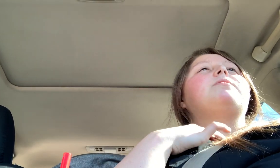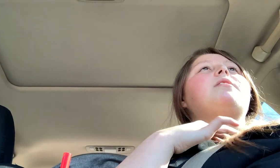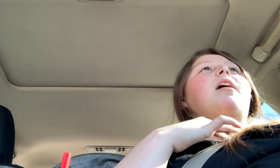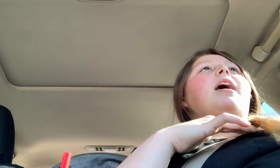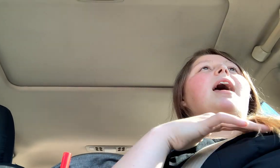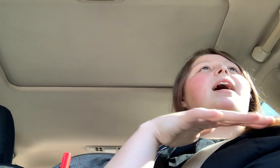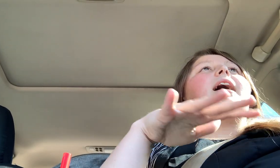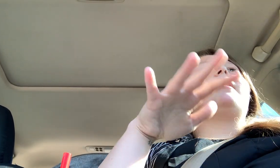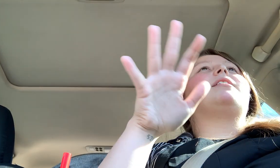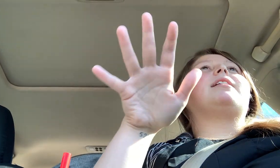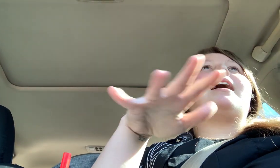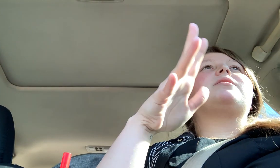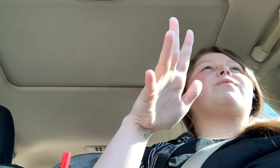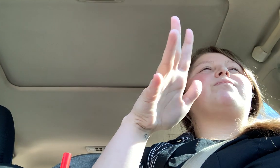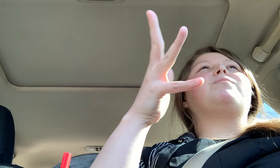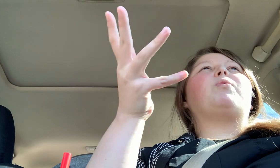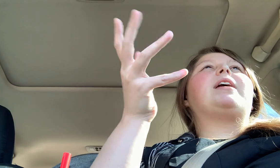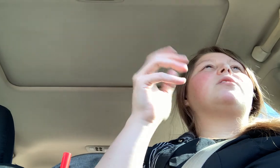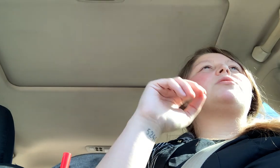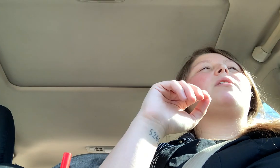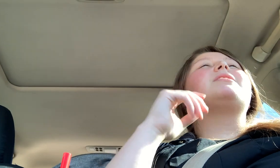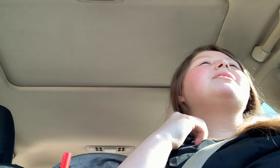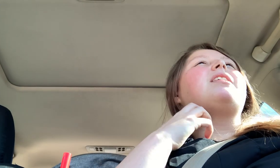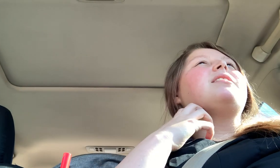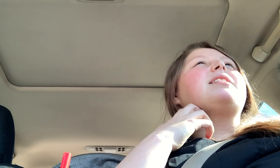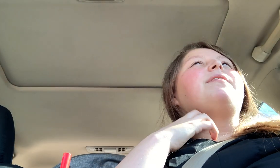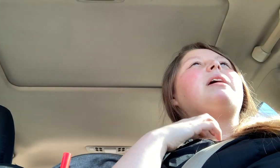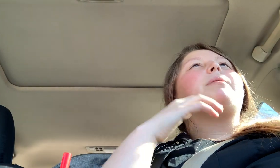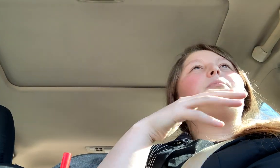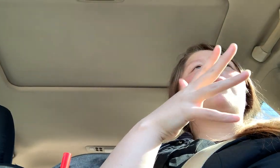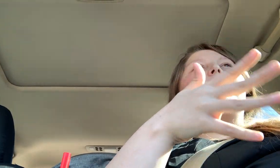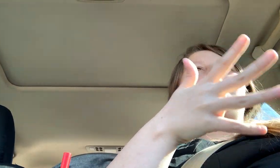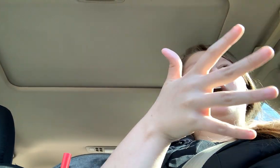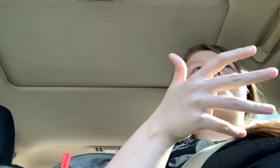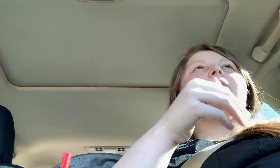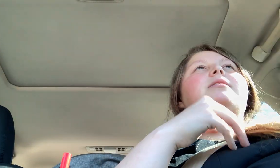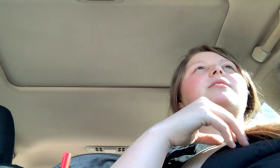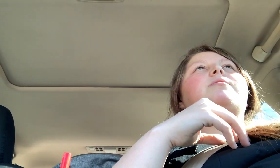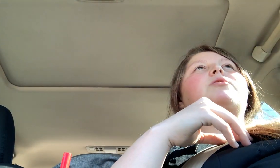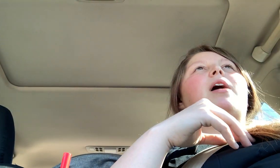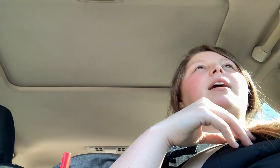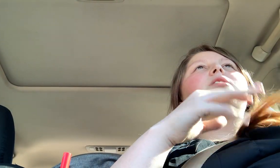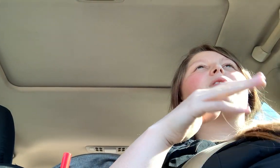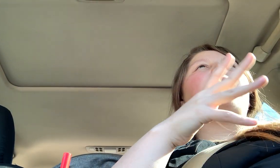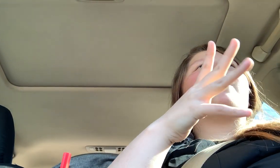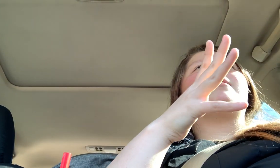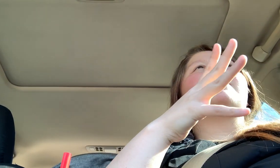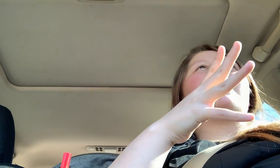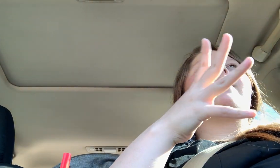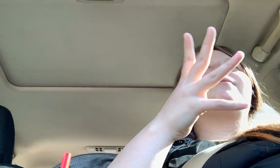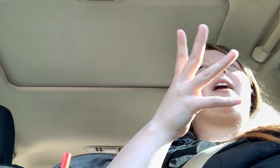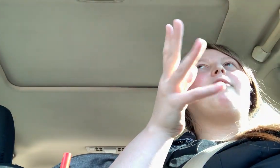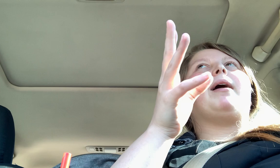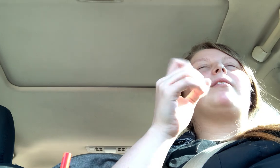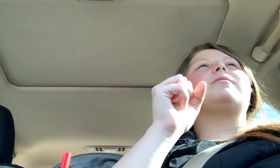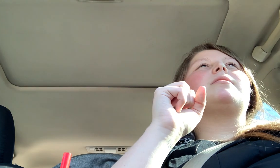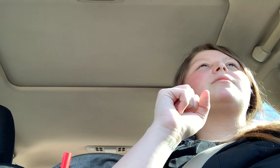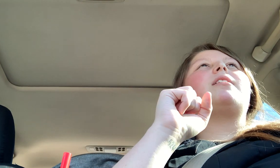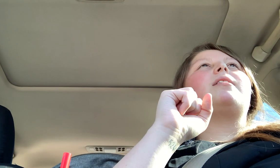and the last week or so since Thanksgiving, I've been more, um, consistent with tracking. So I've lost like five pounds since then,